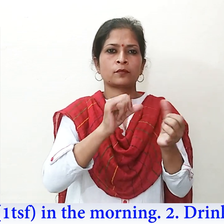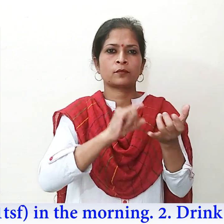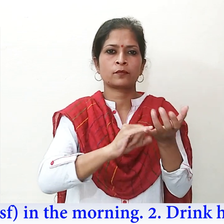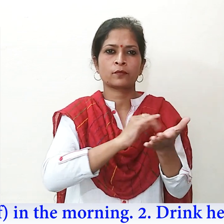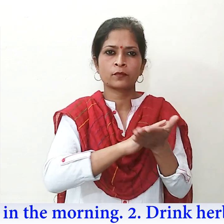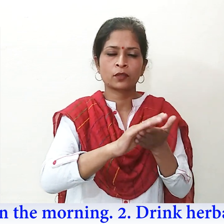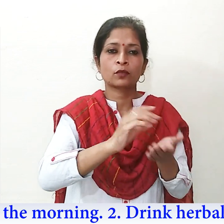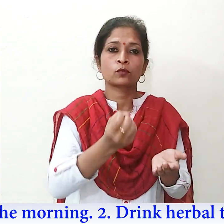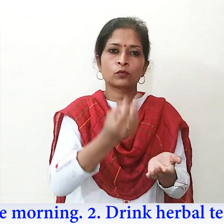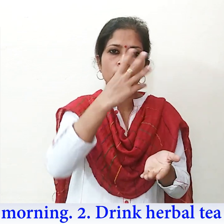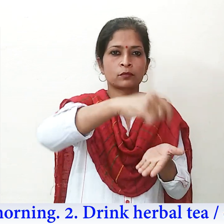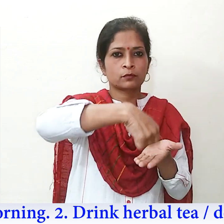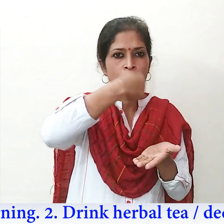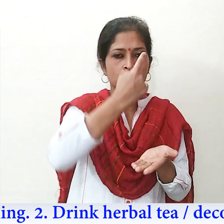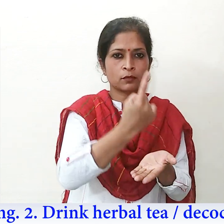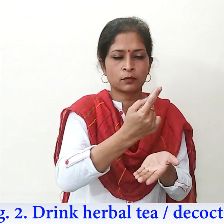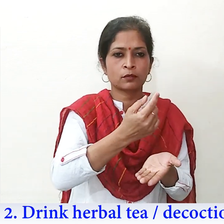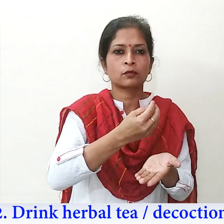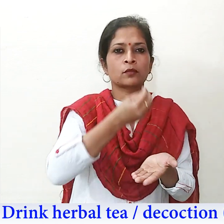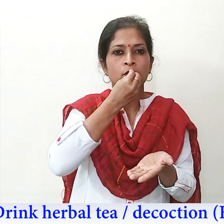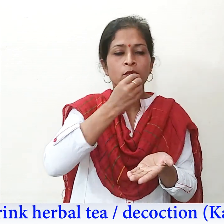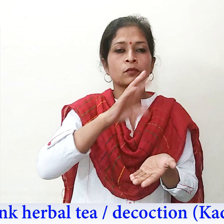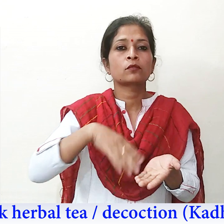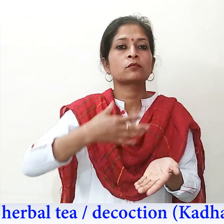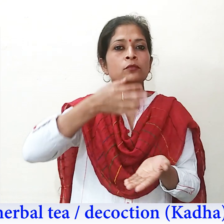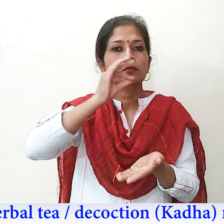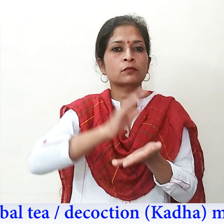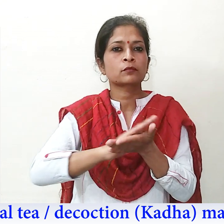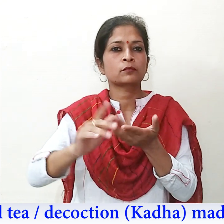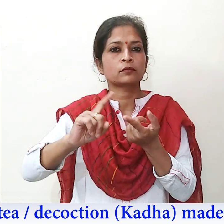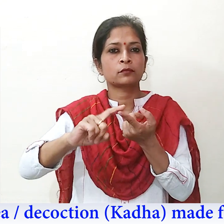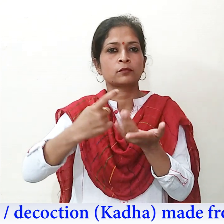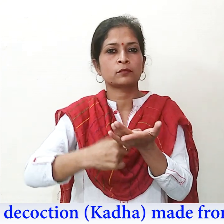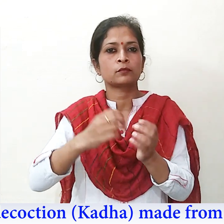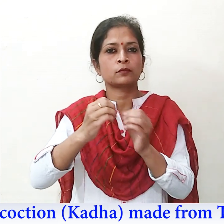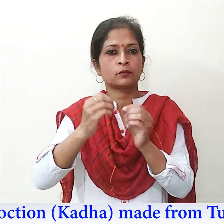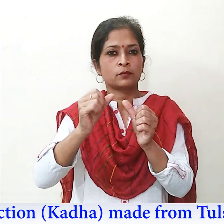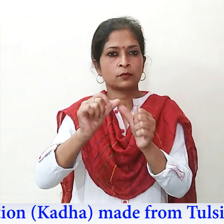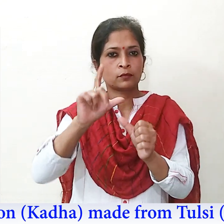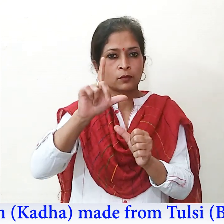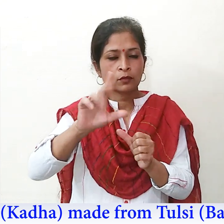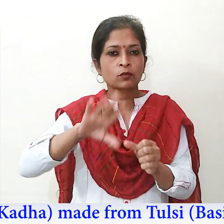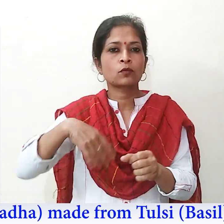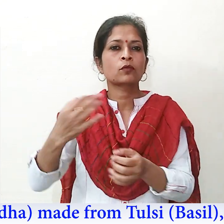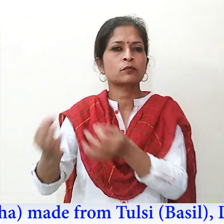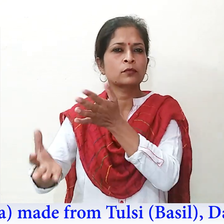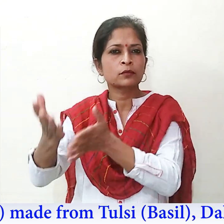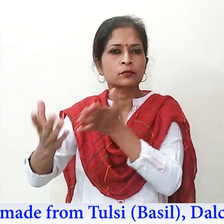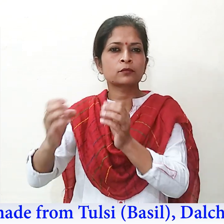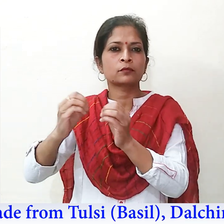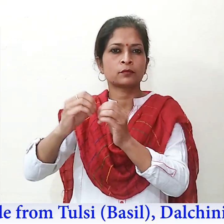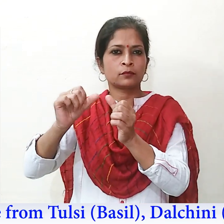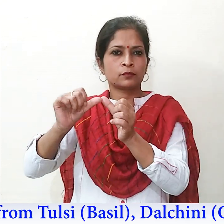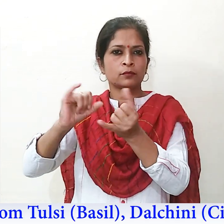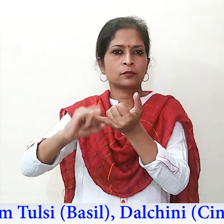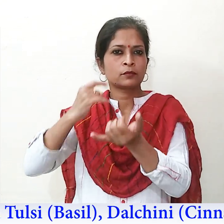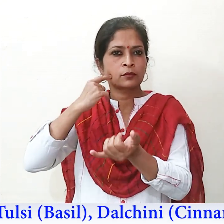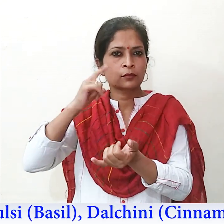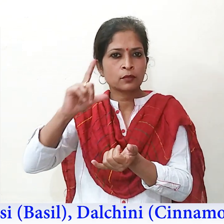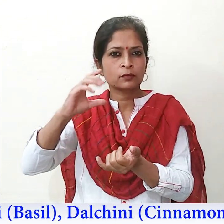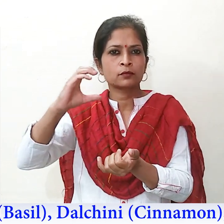2. herbal tea decoction made from Tulsi basil,